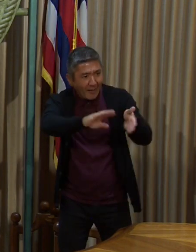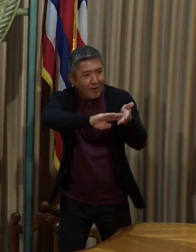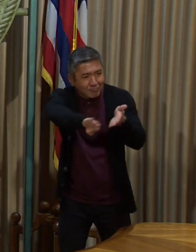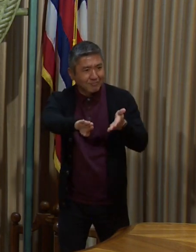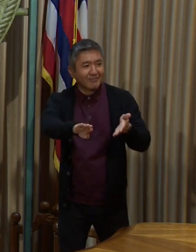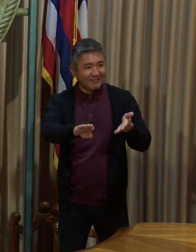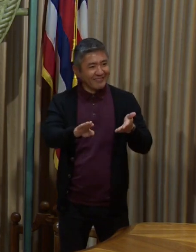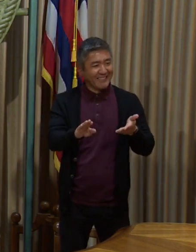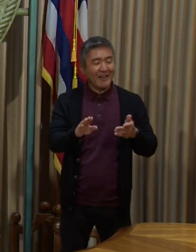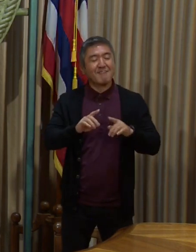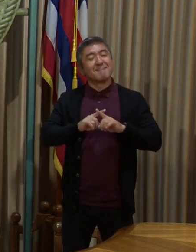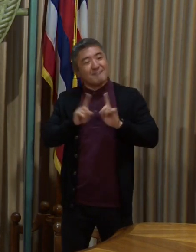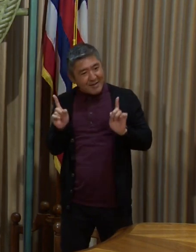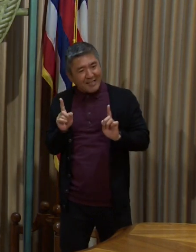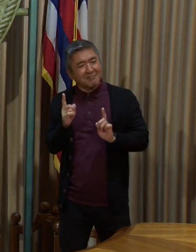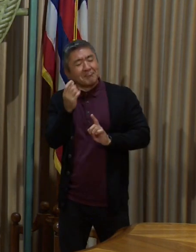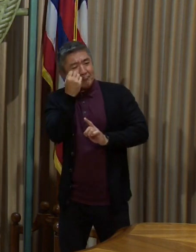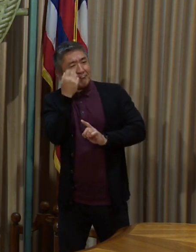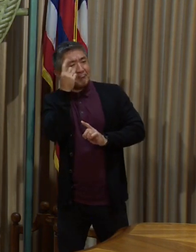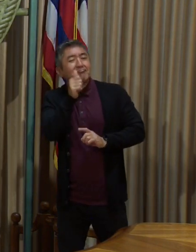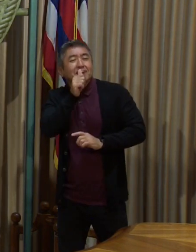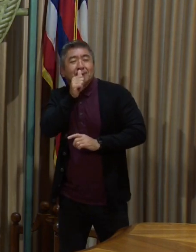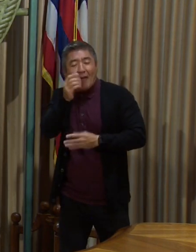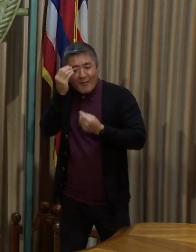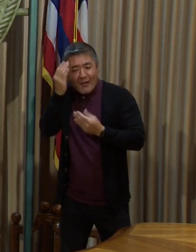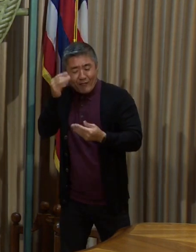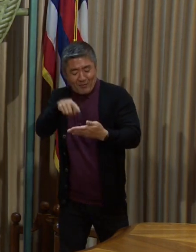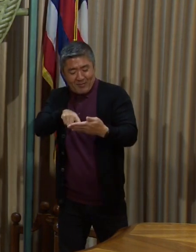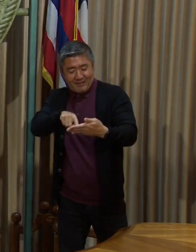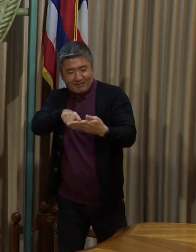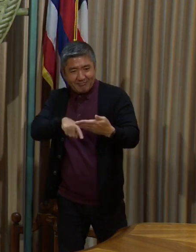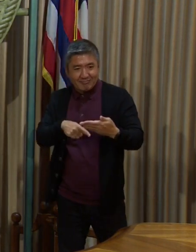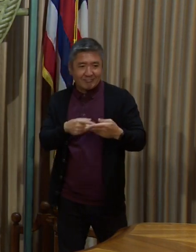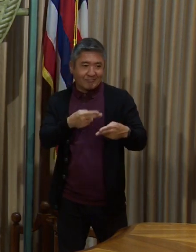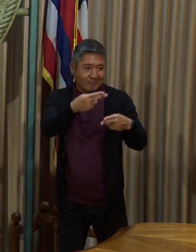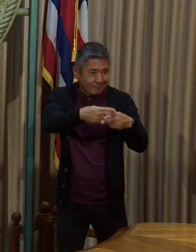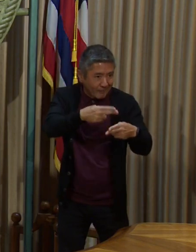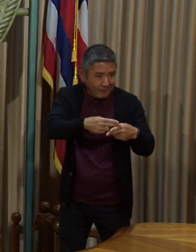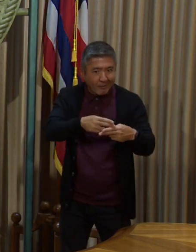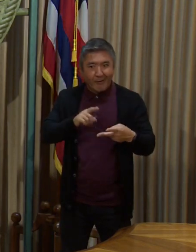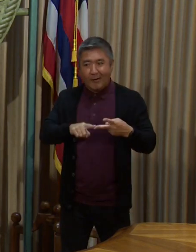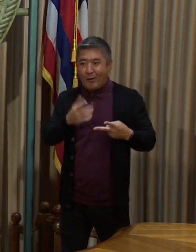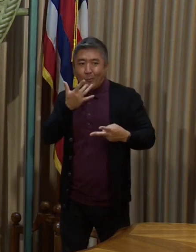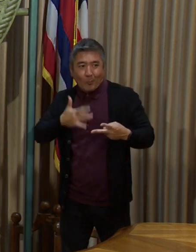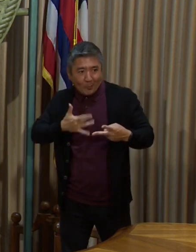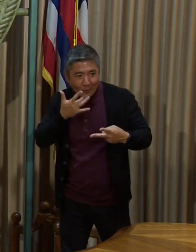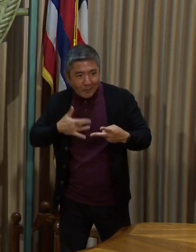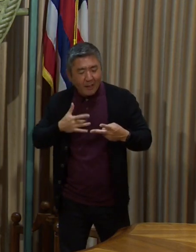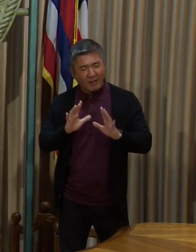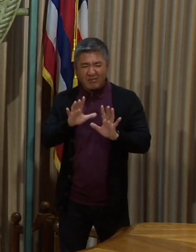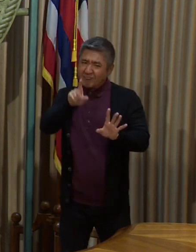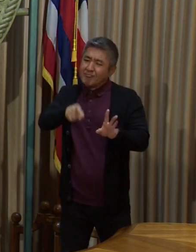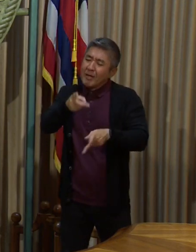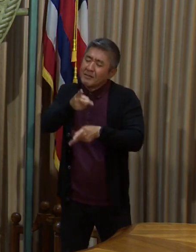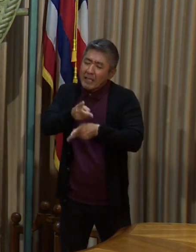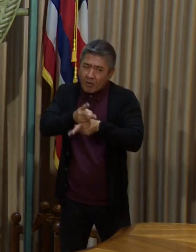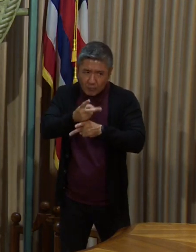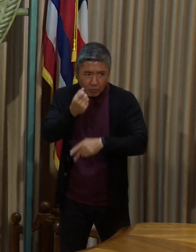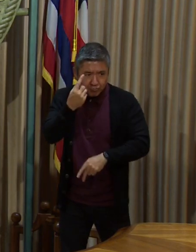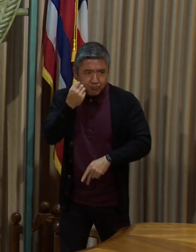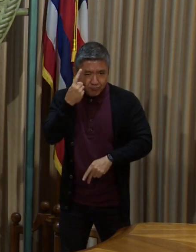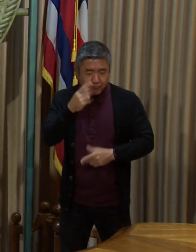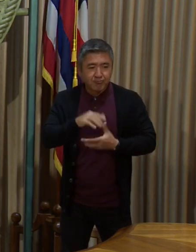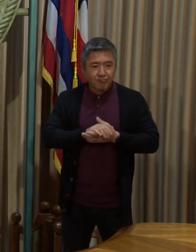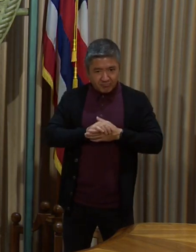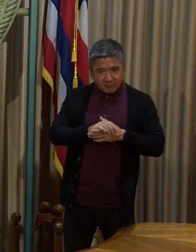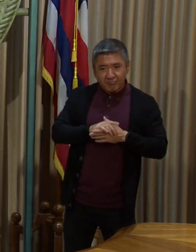the card. Person's, well, their name is there, their birth date is there, and so we're careful about that. We will insist